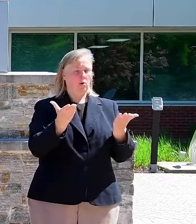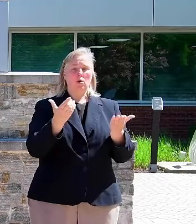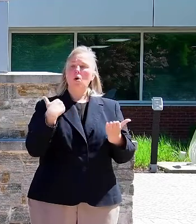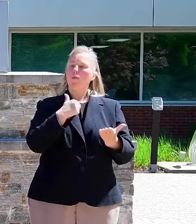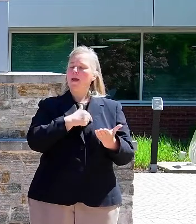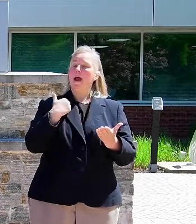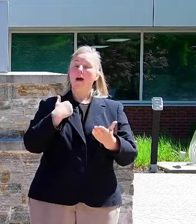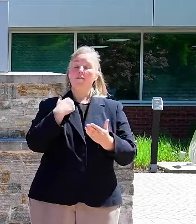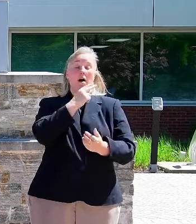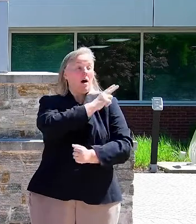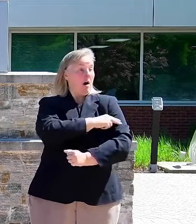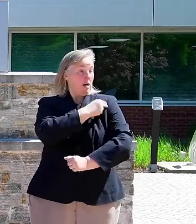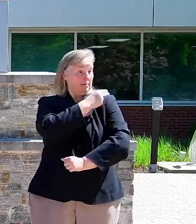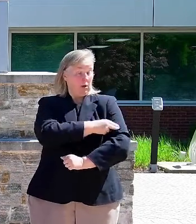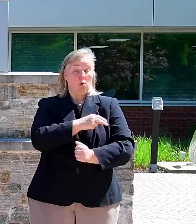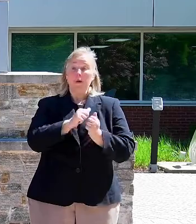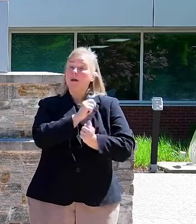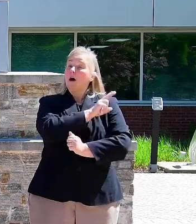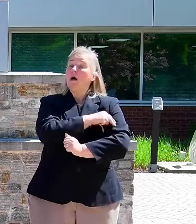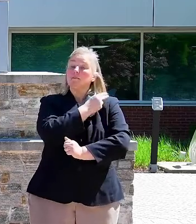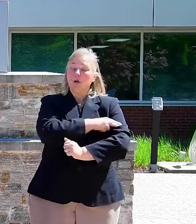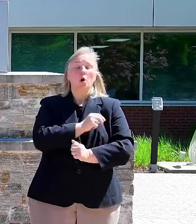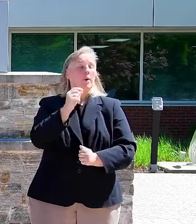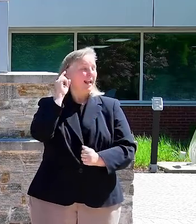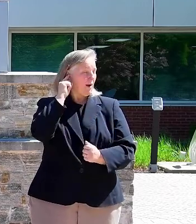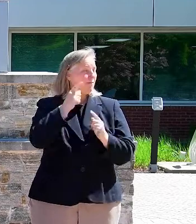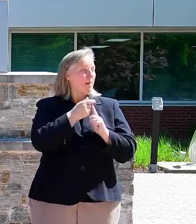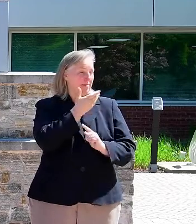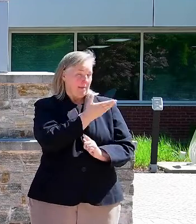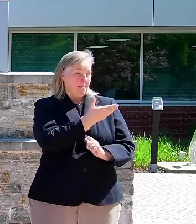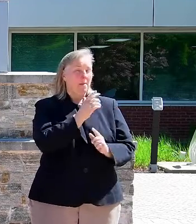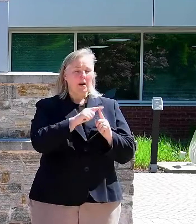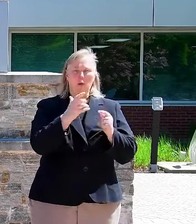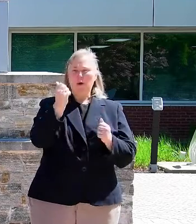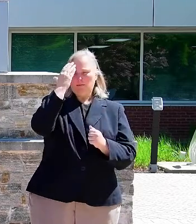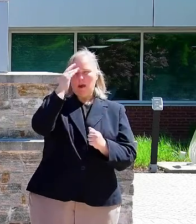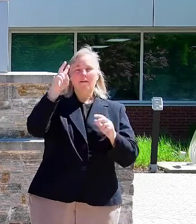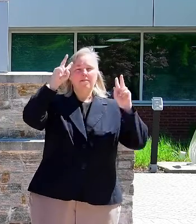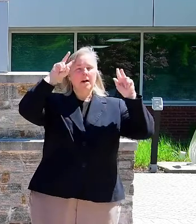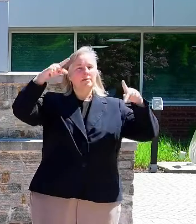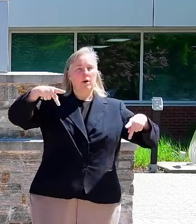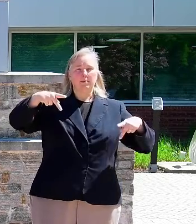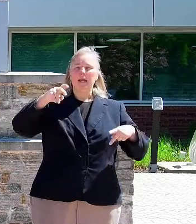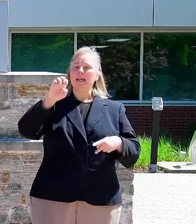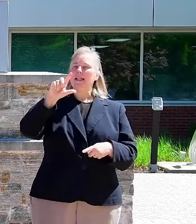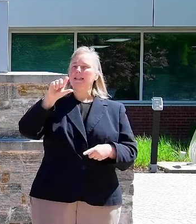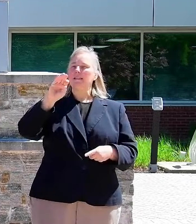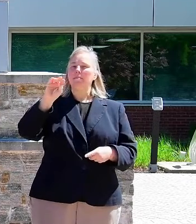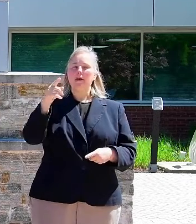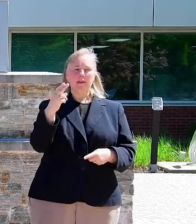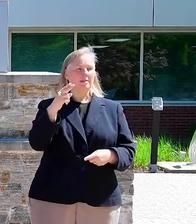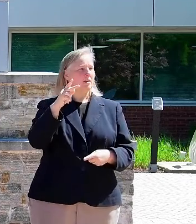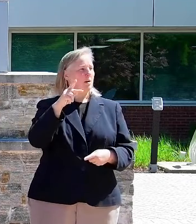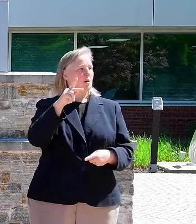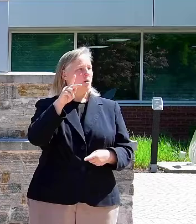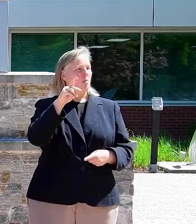have the hospital, and with the hospital you'll hear from them, but I also want to acknowledge Vice President Elizabeth Krom.